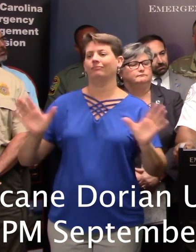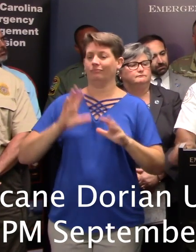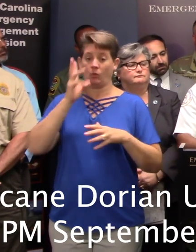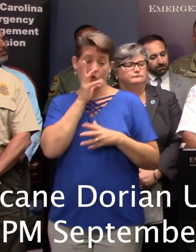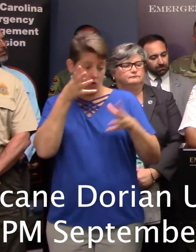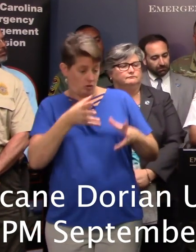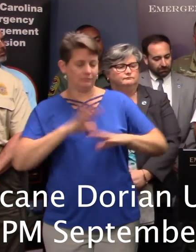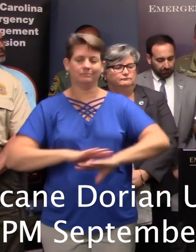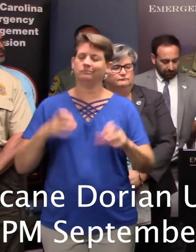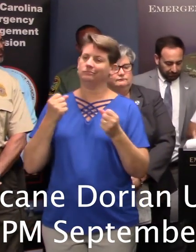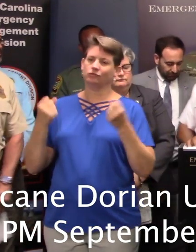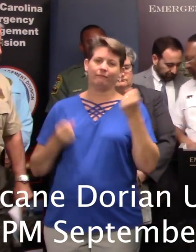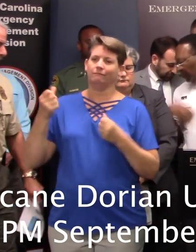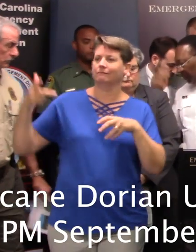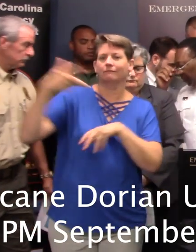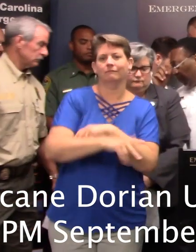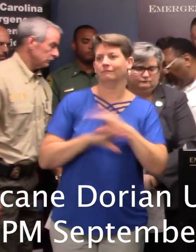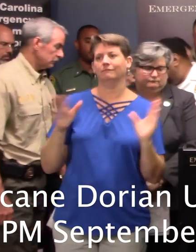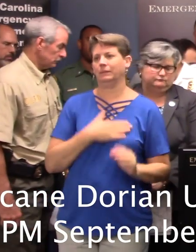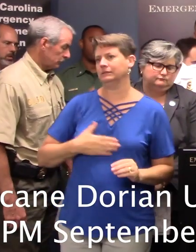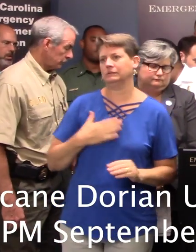water. Thank you. Thank you. Chief Kills.